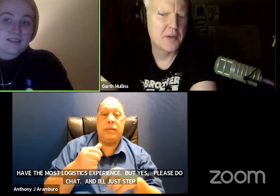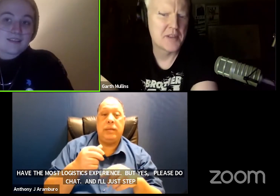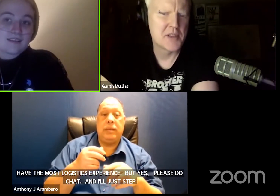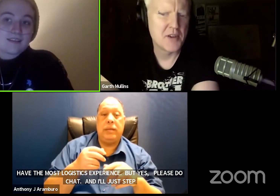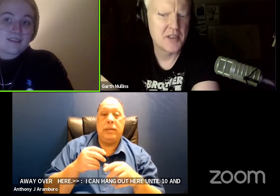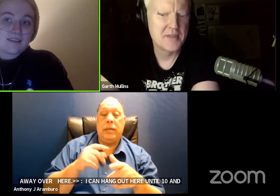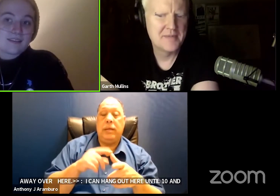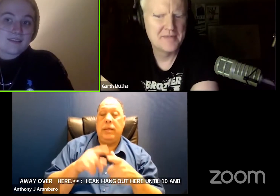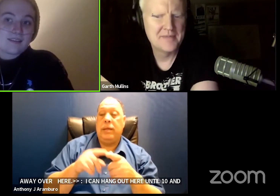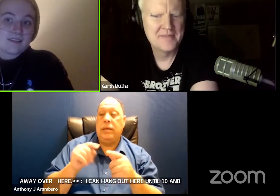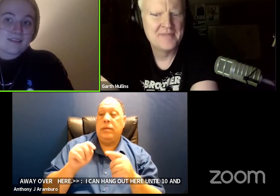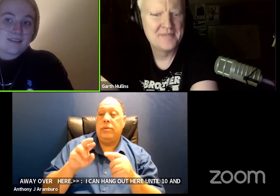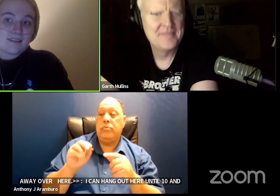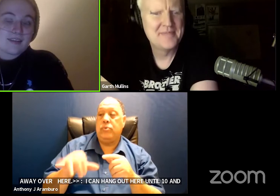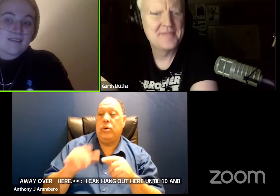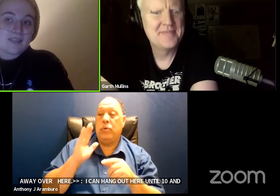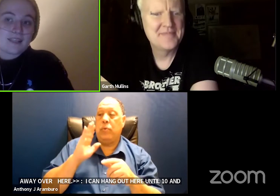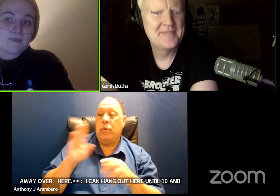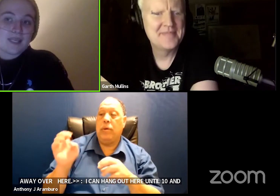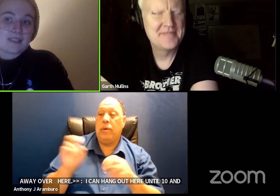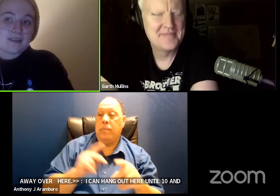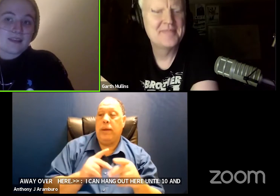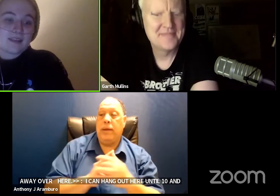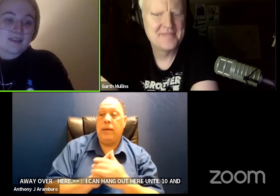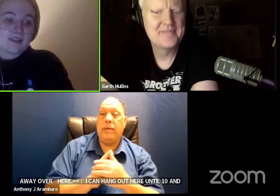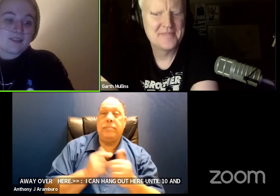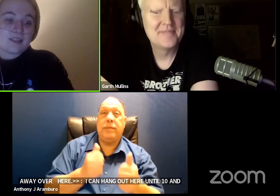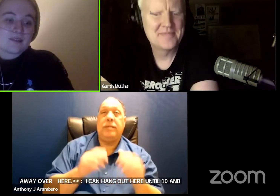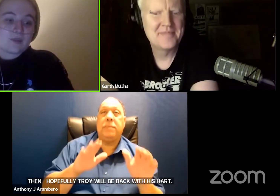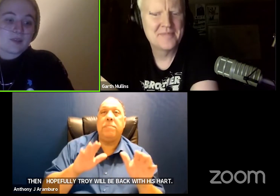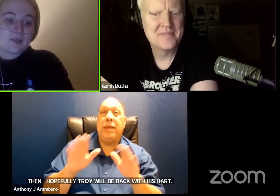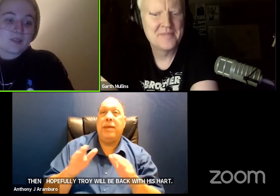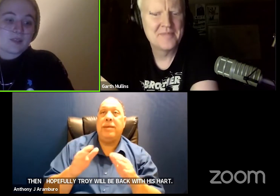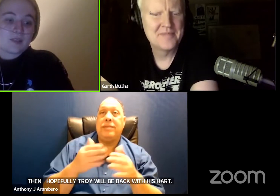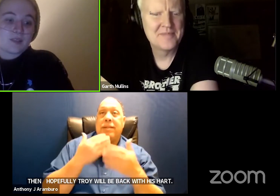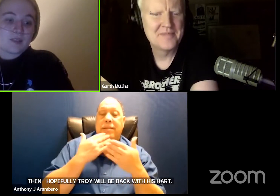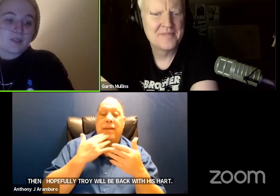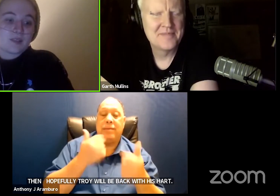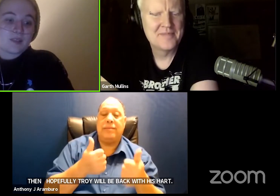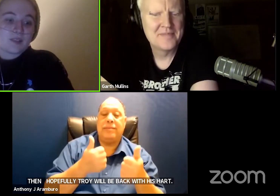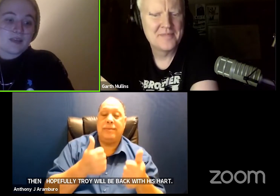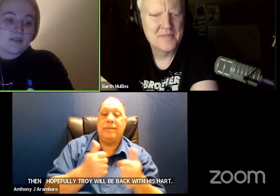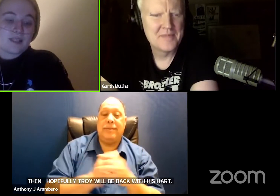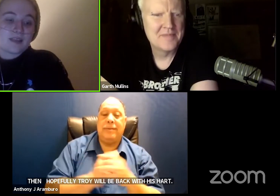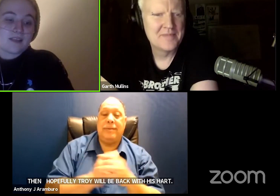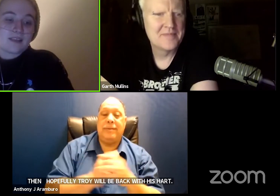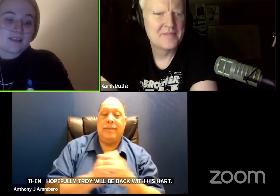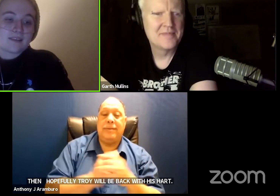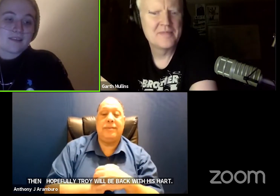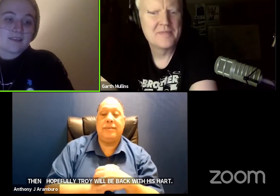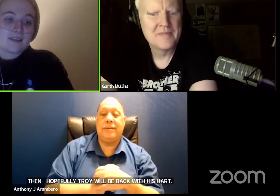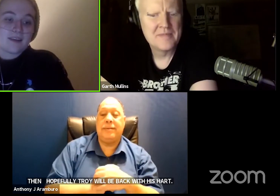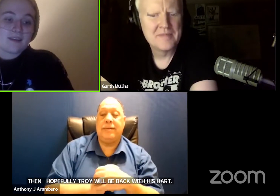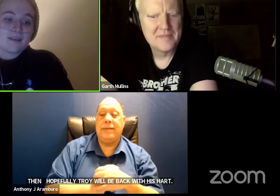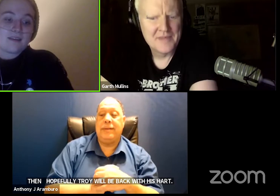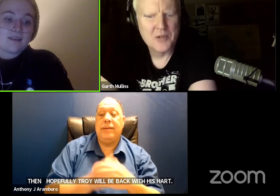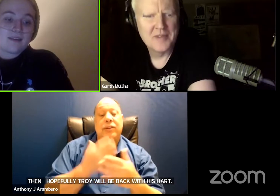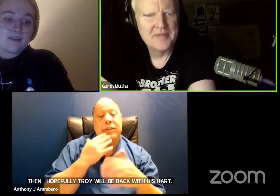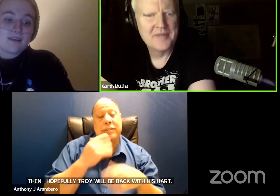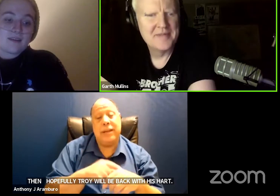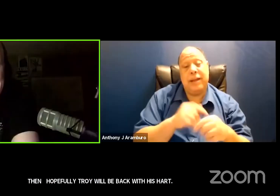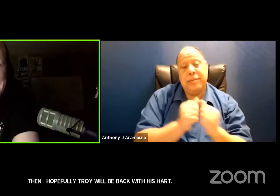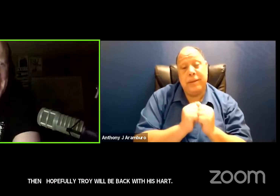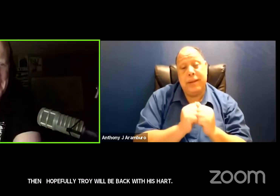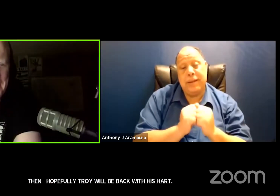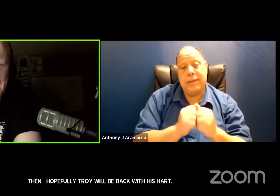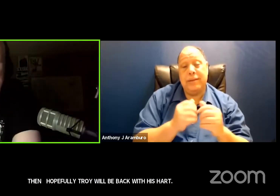will be back with his art yeah that's amazing but that gives us good time to get things great cool